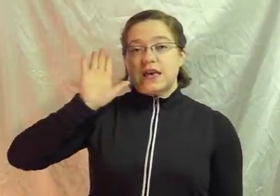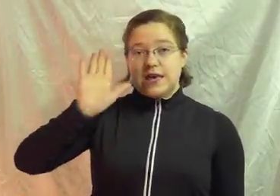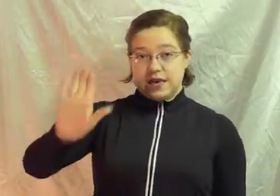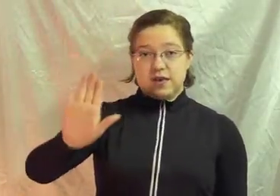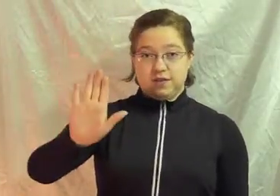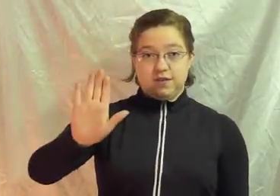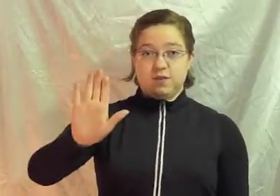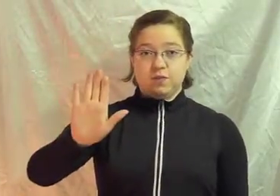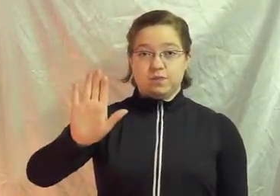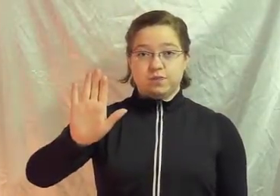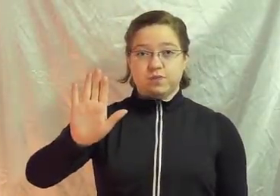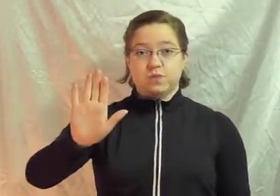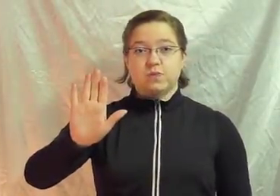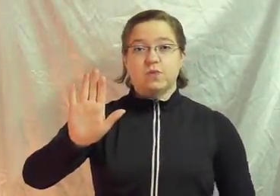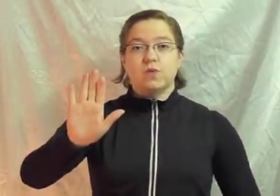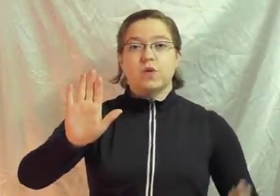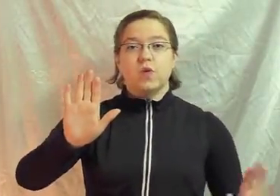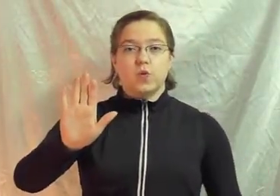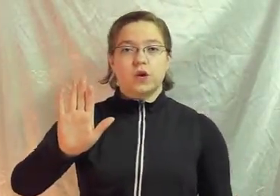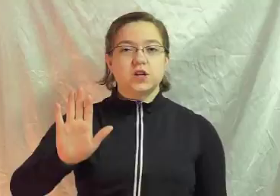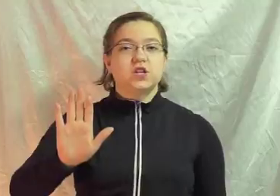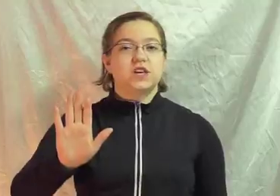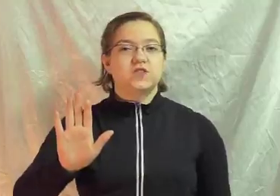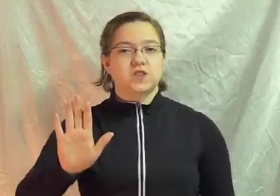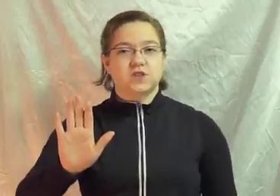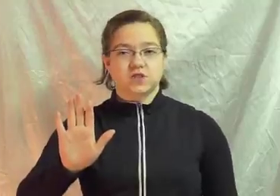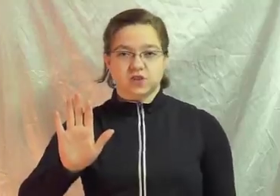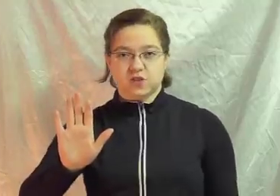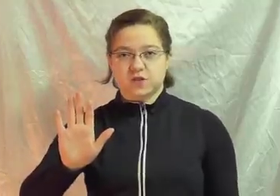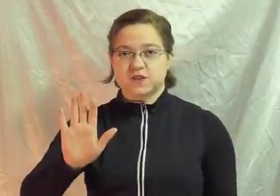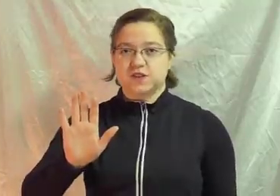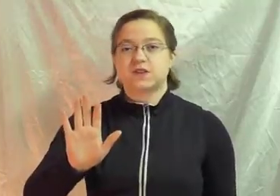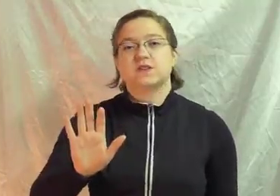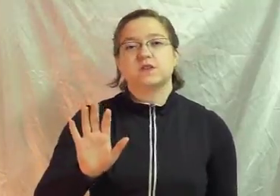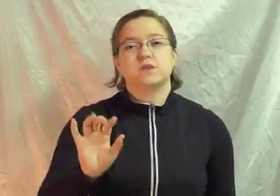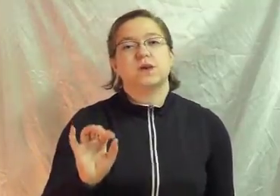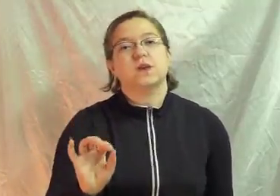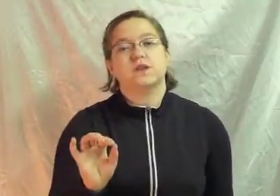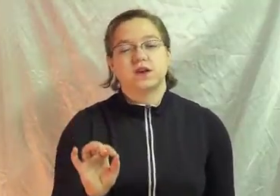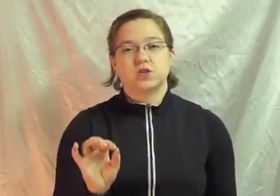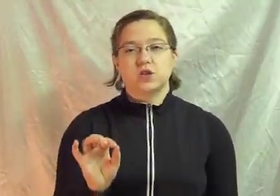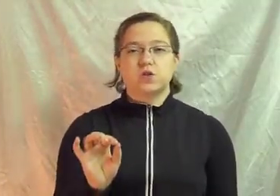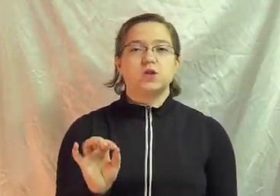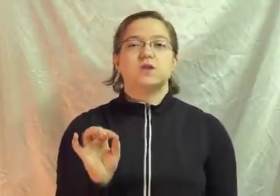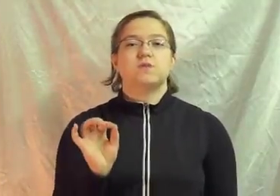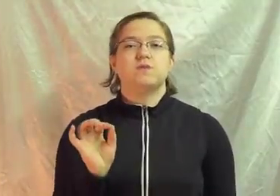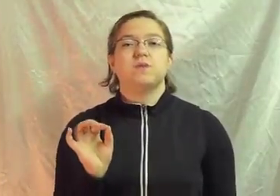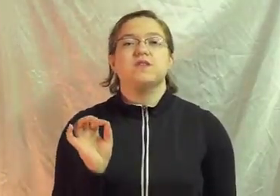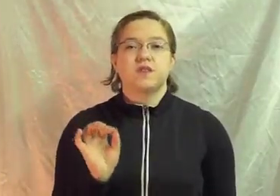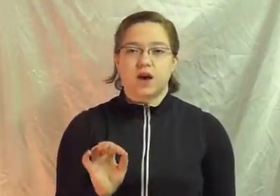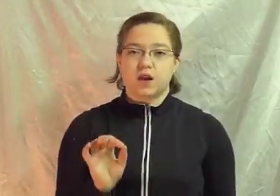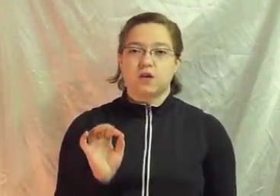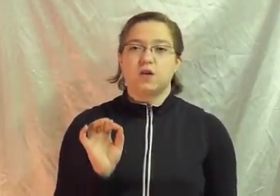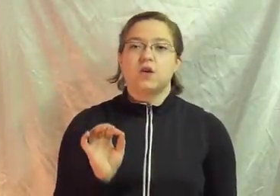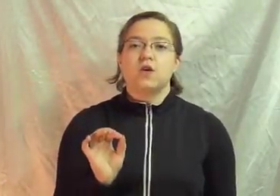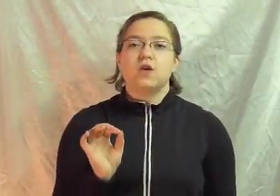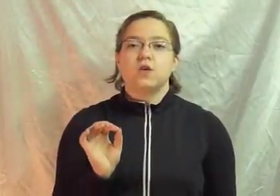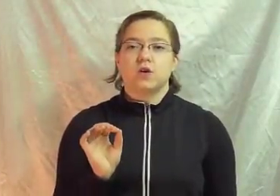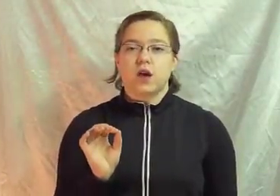His We're going to change the structure of the sentence a little bit. It's actually going to be signed You're going to